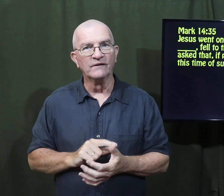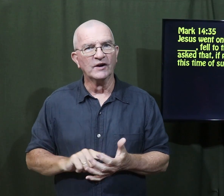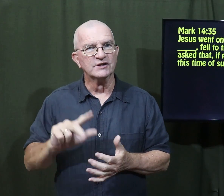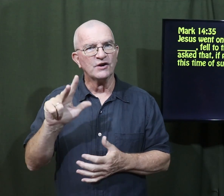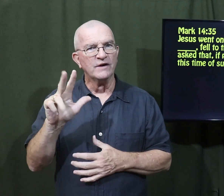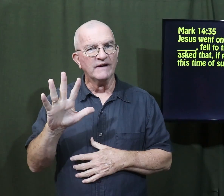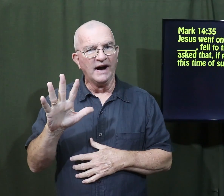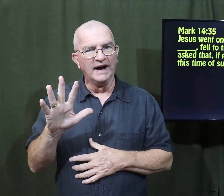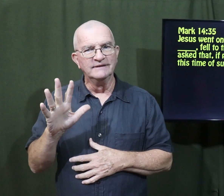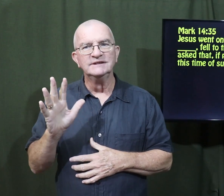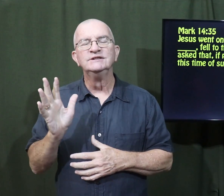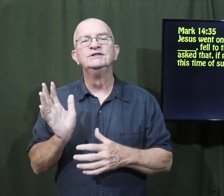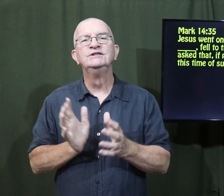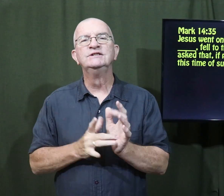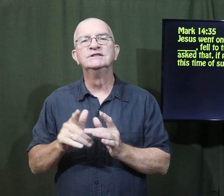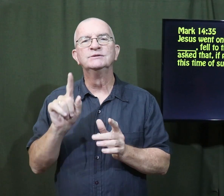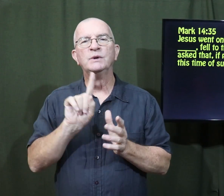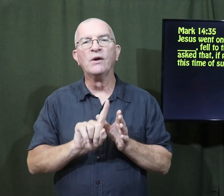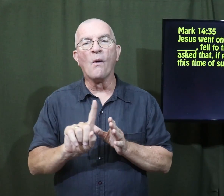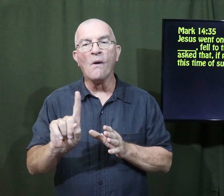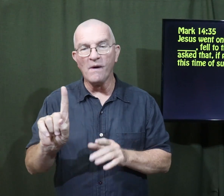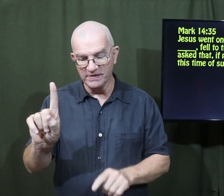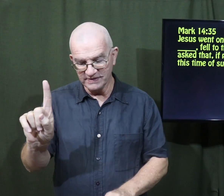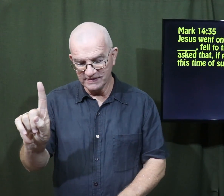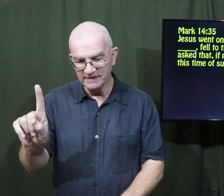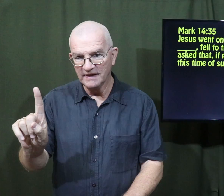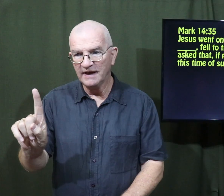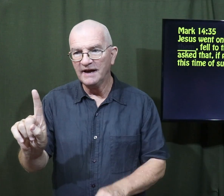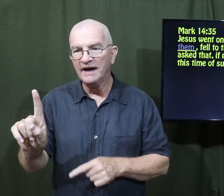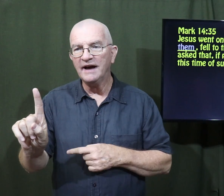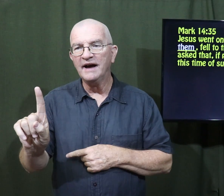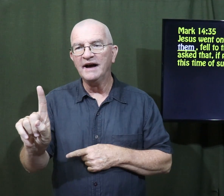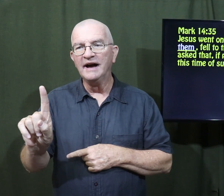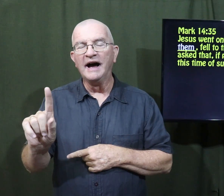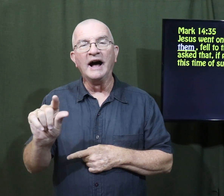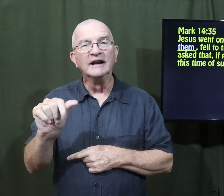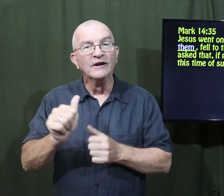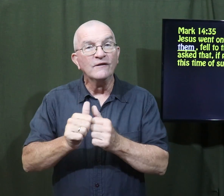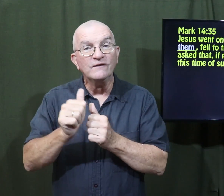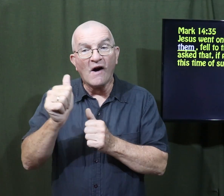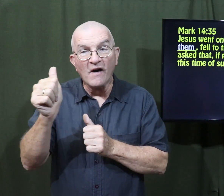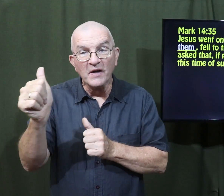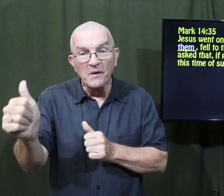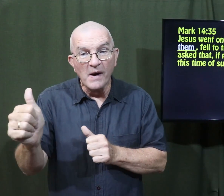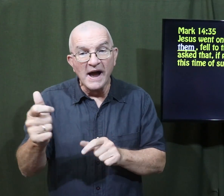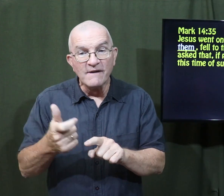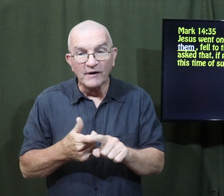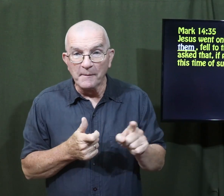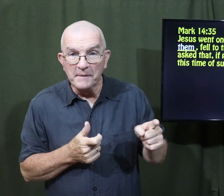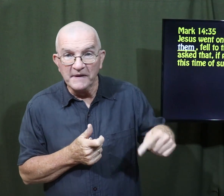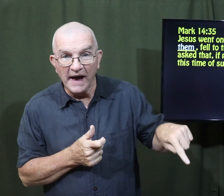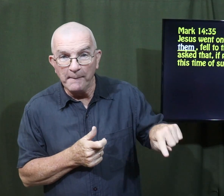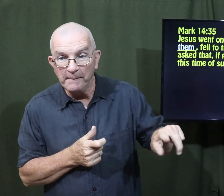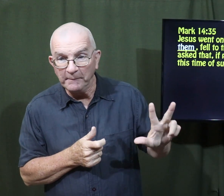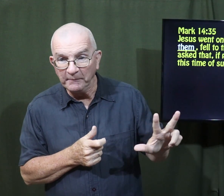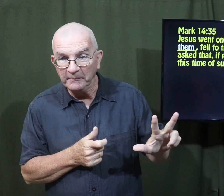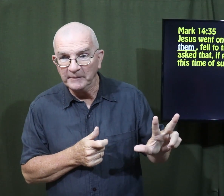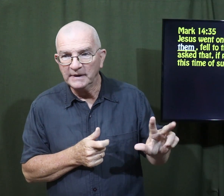Verse 35, Jesus went on a little farther away from them.